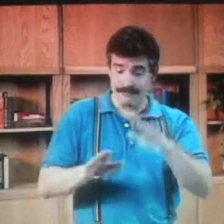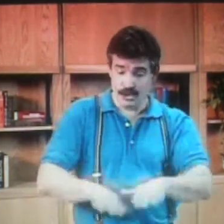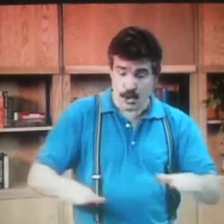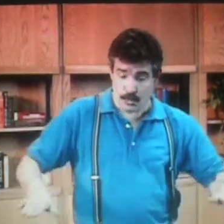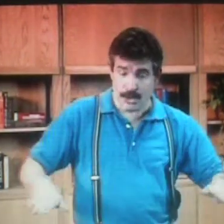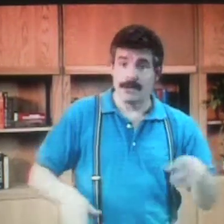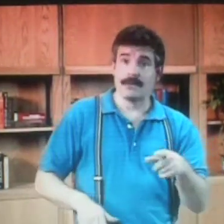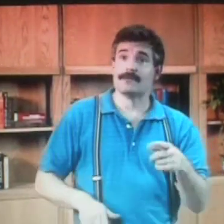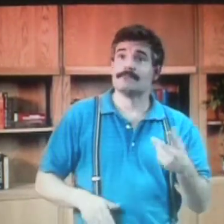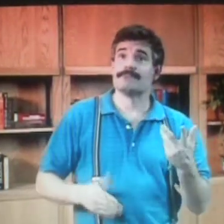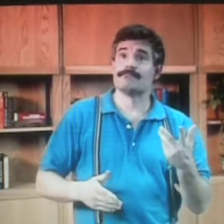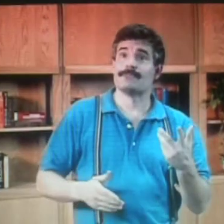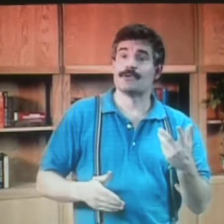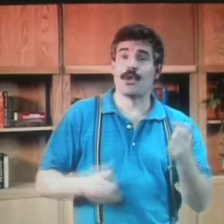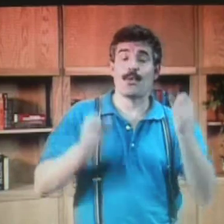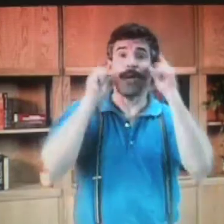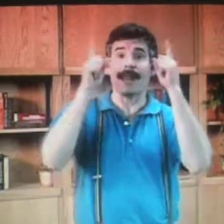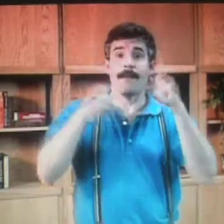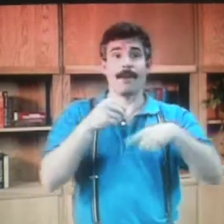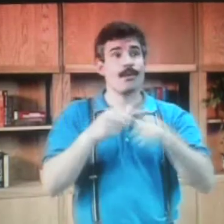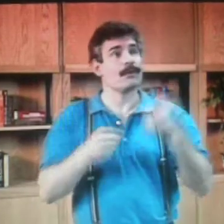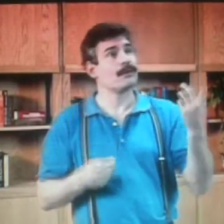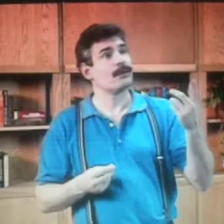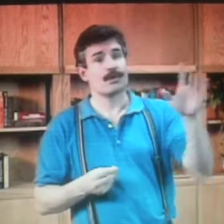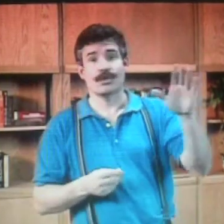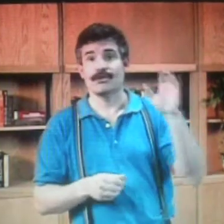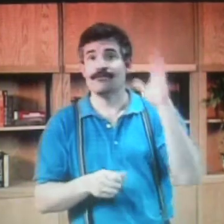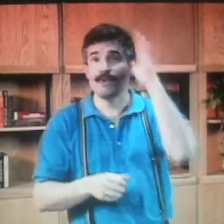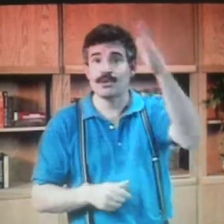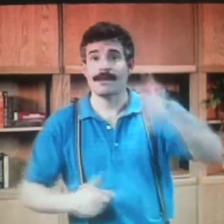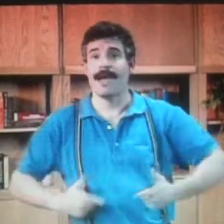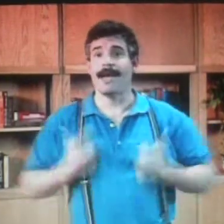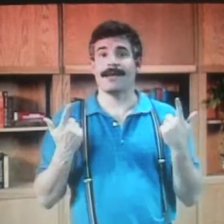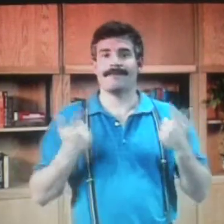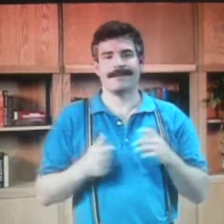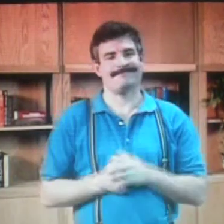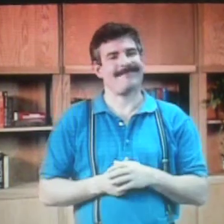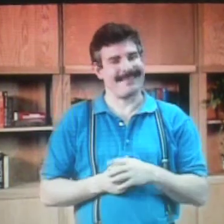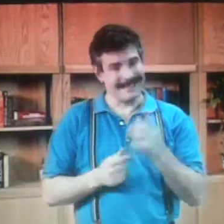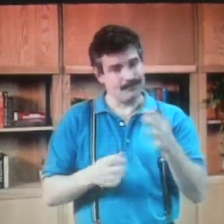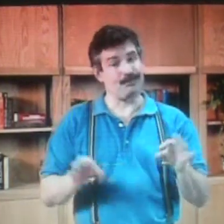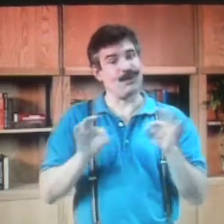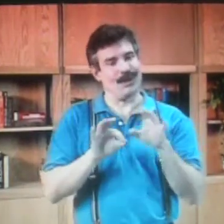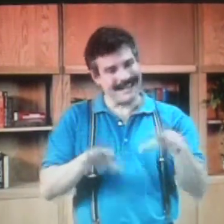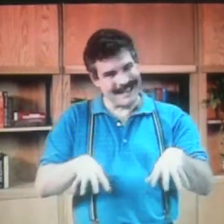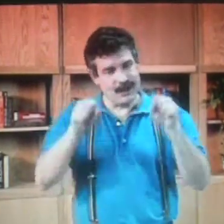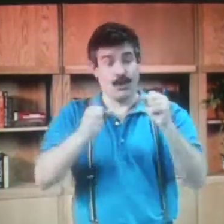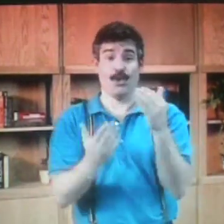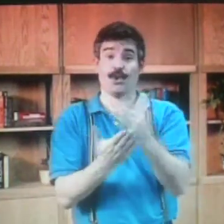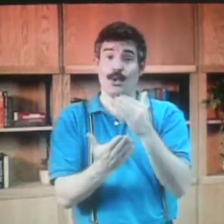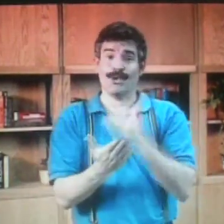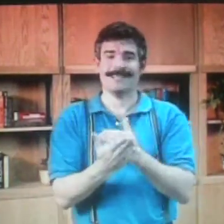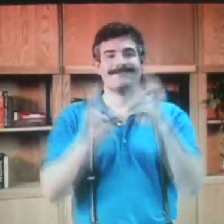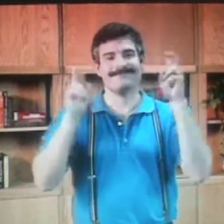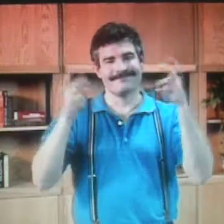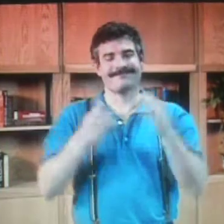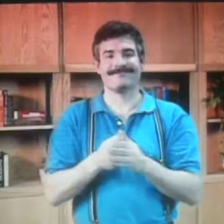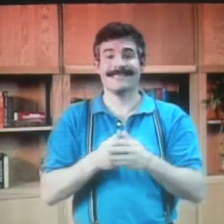The importance for deaf children is to be awake and alert for their future lives. It's important to take